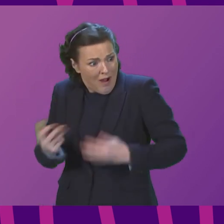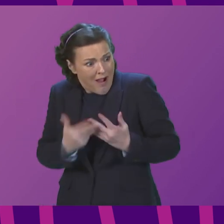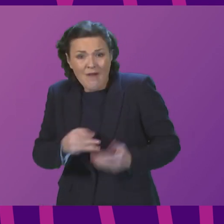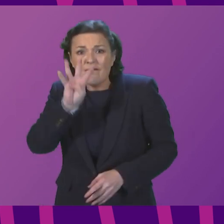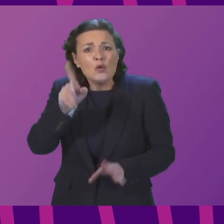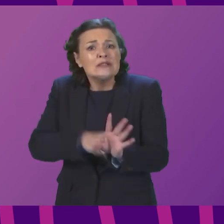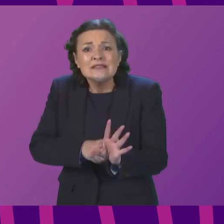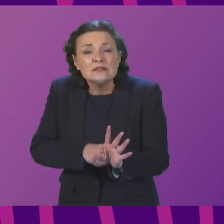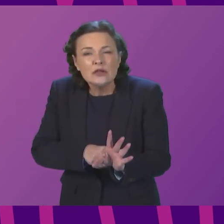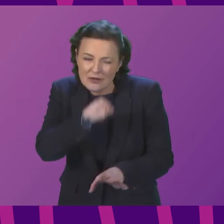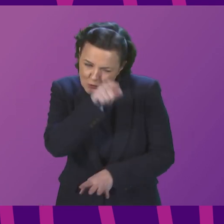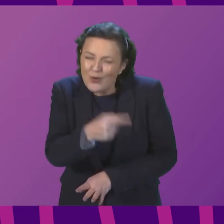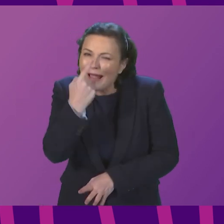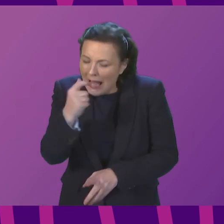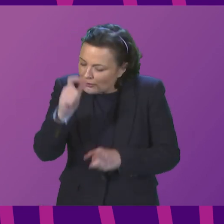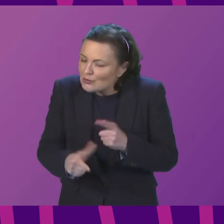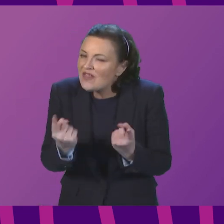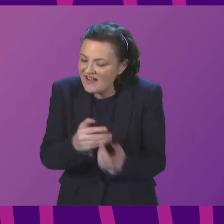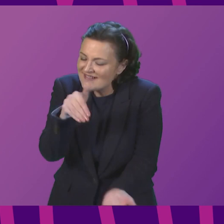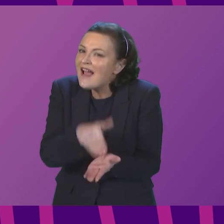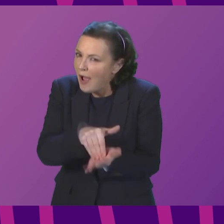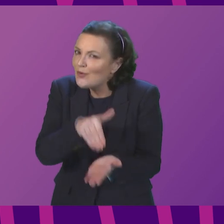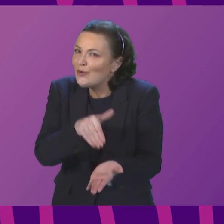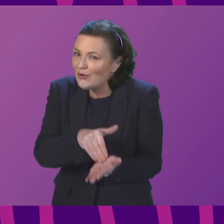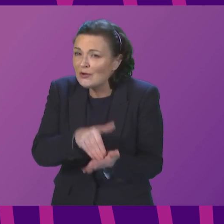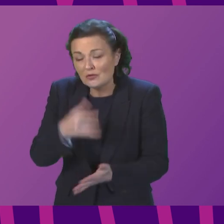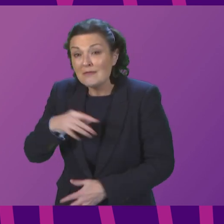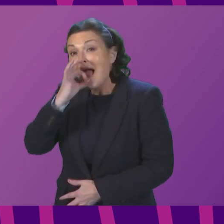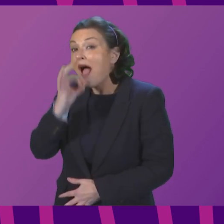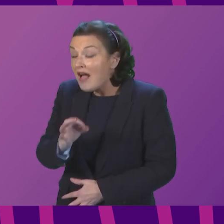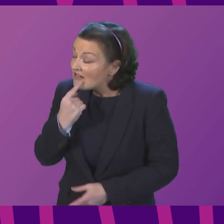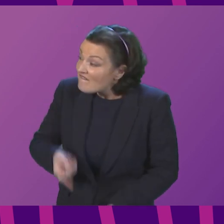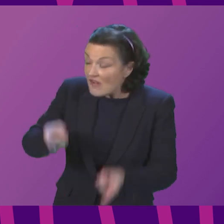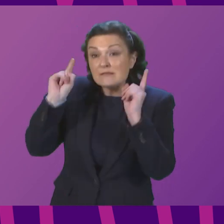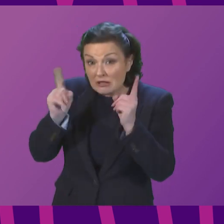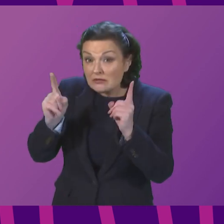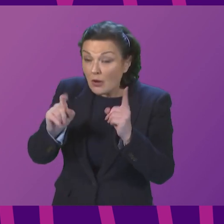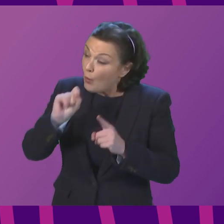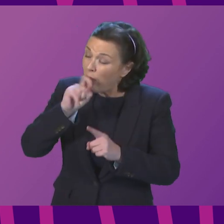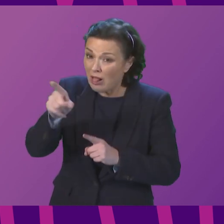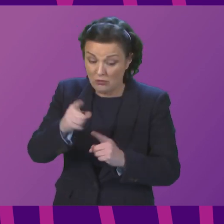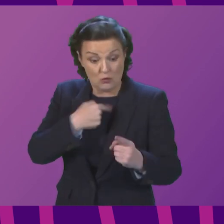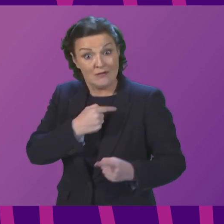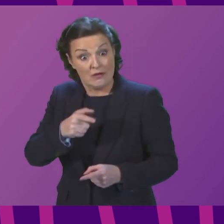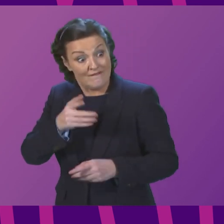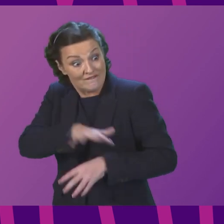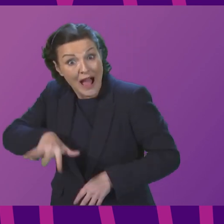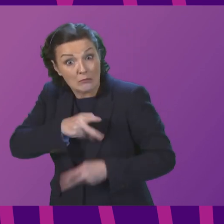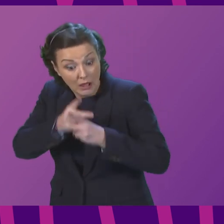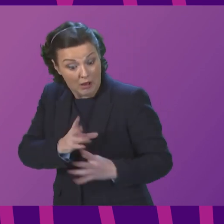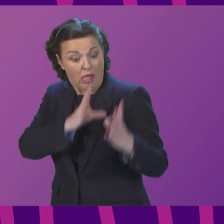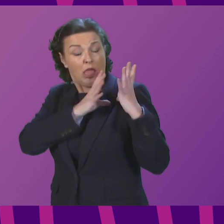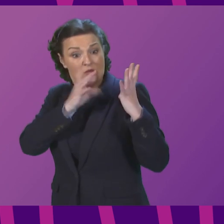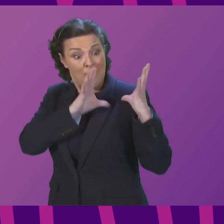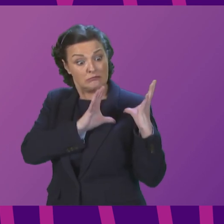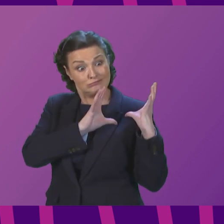There are things you can do right now. So will the First Minister take the burden off family carers by restarting respite services,